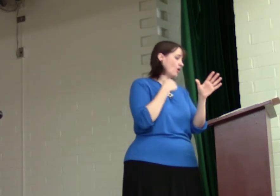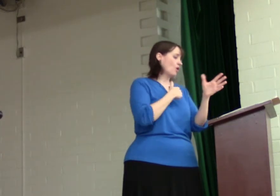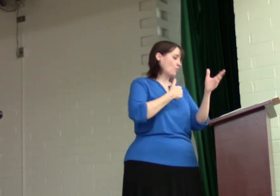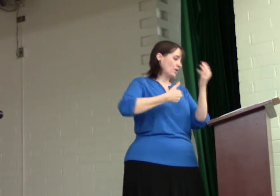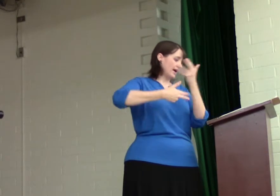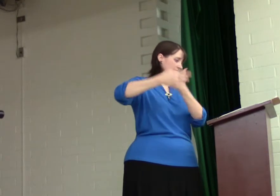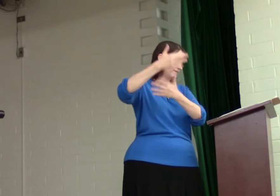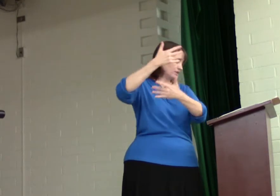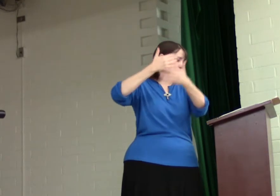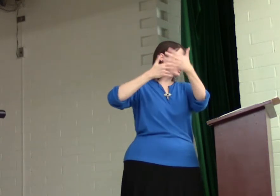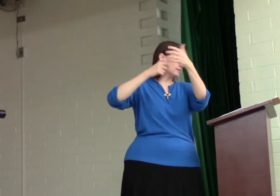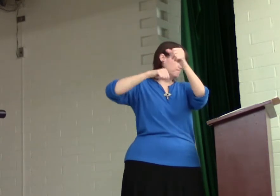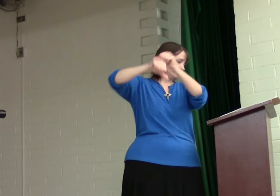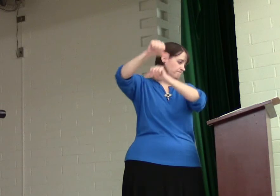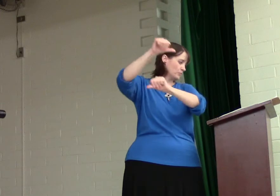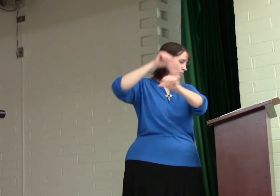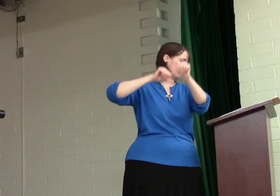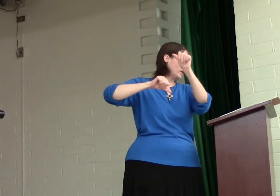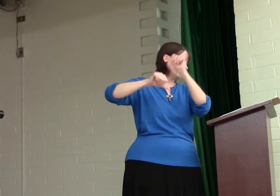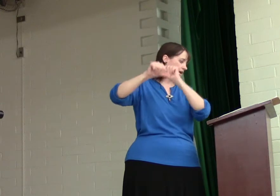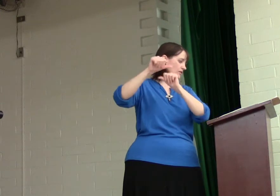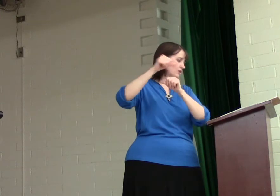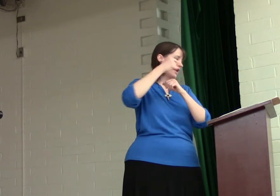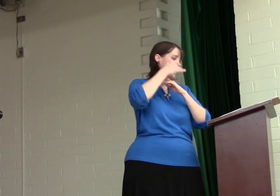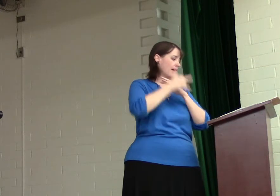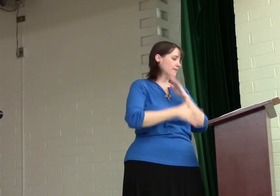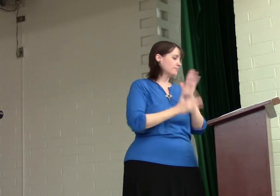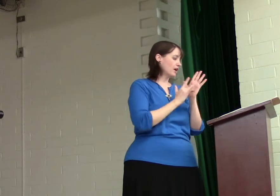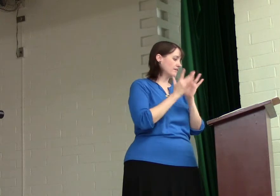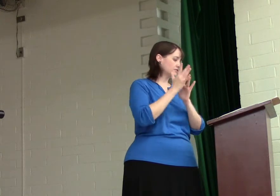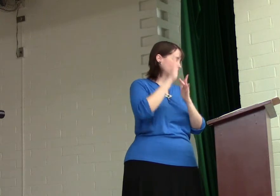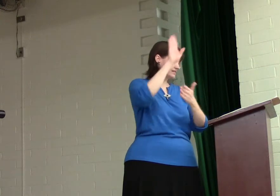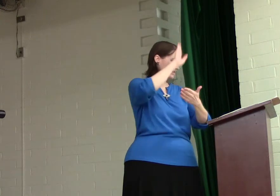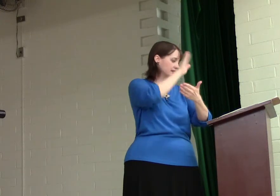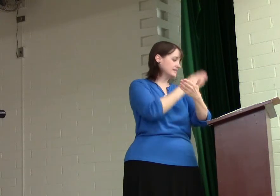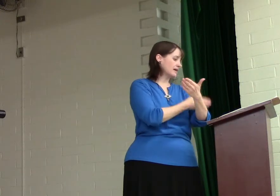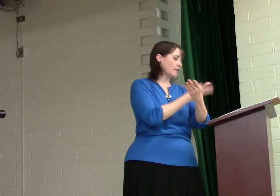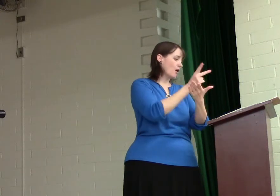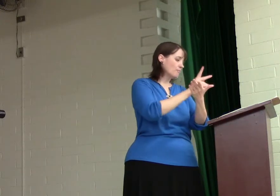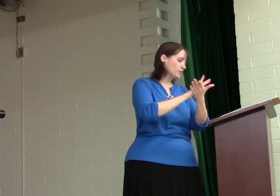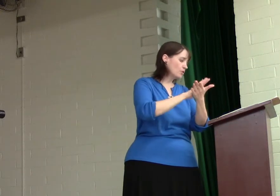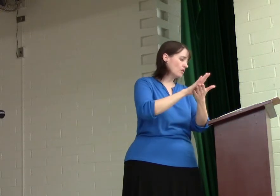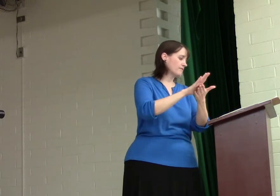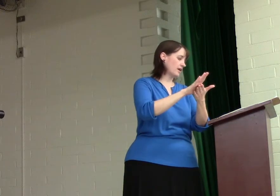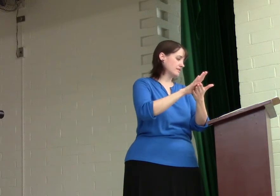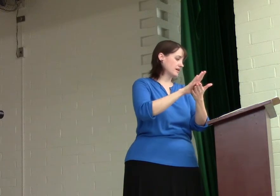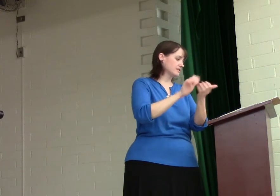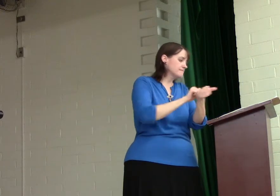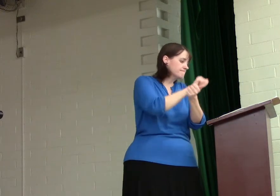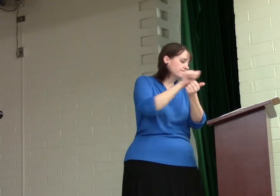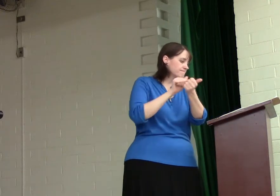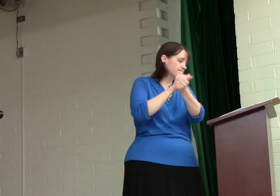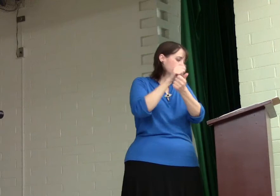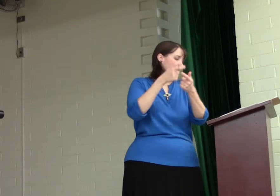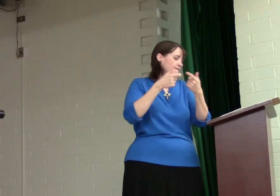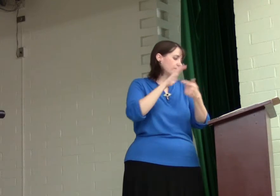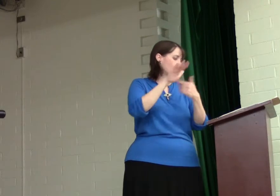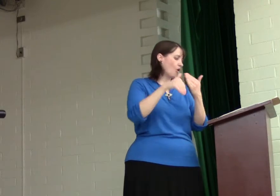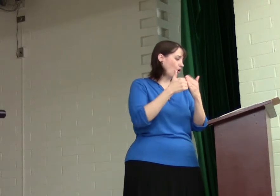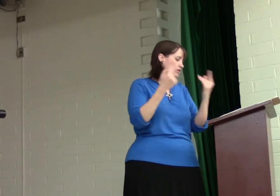we have fellowship with one another and the blood of Jesus, his Son, purifies us from all